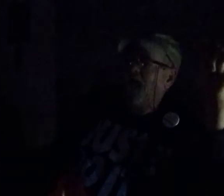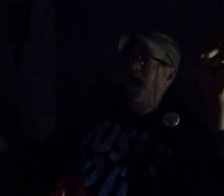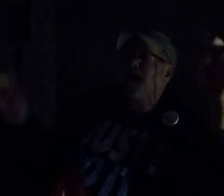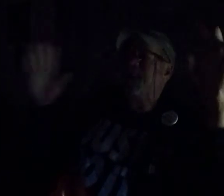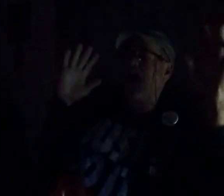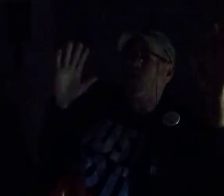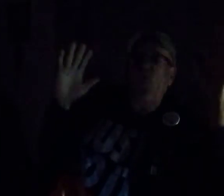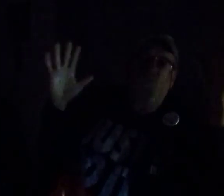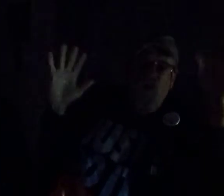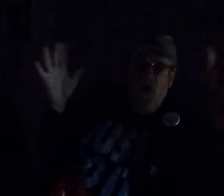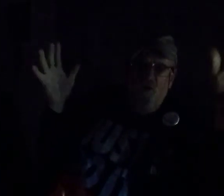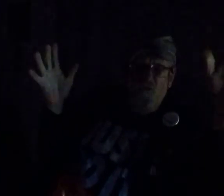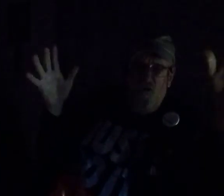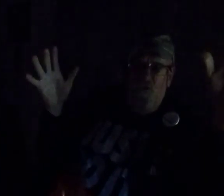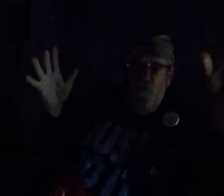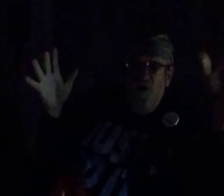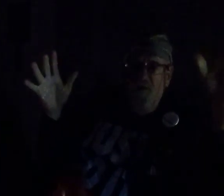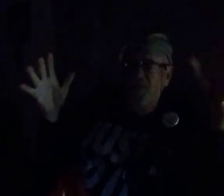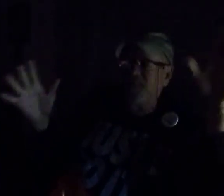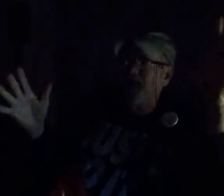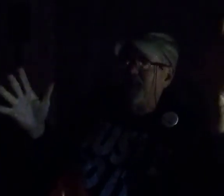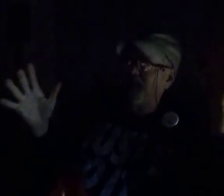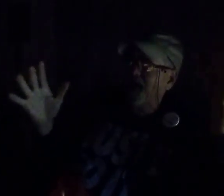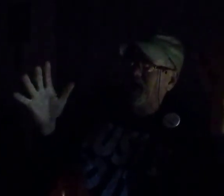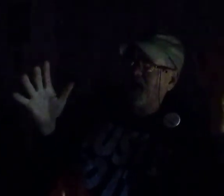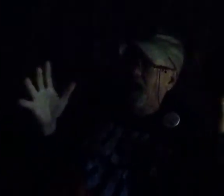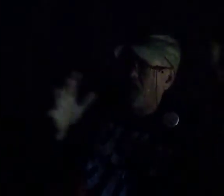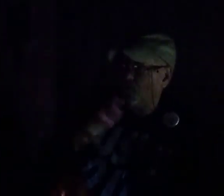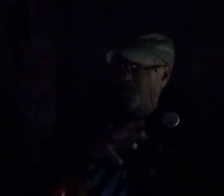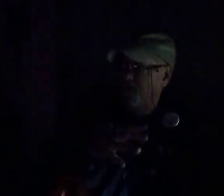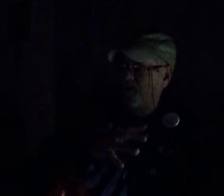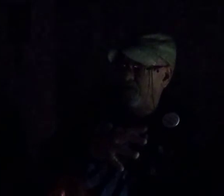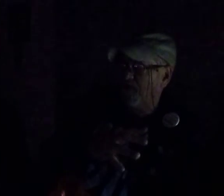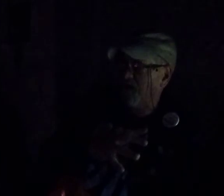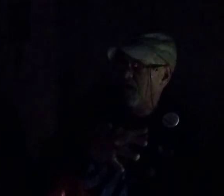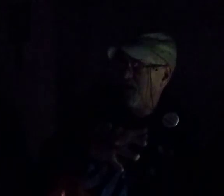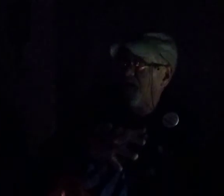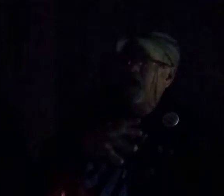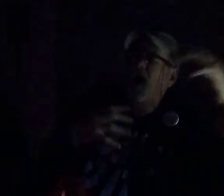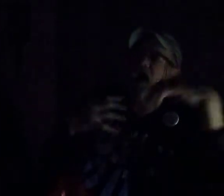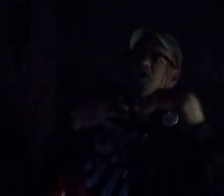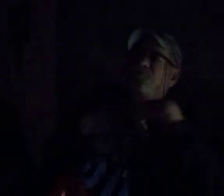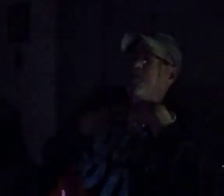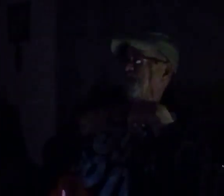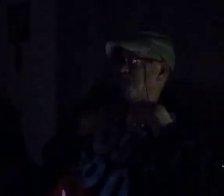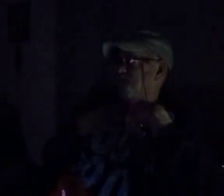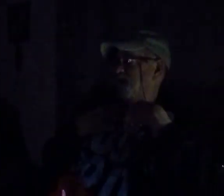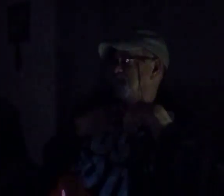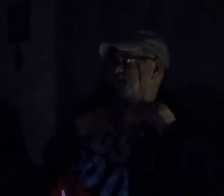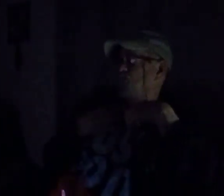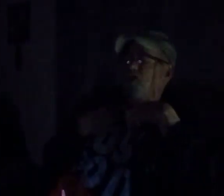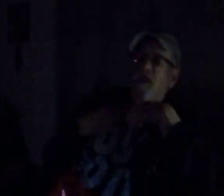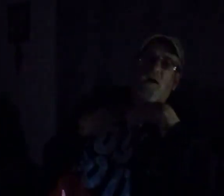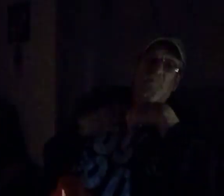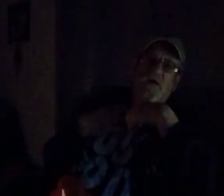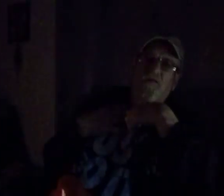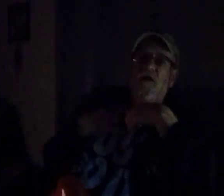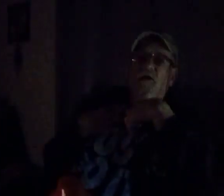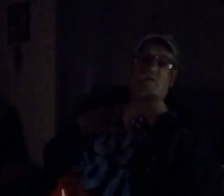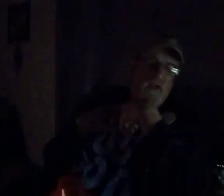Now, we all know that I went there, I expected that they would allow me in there and